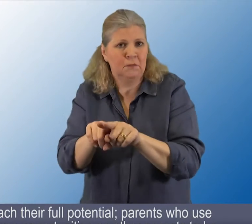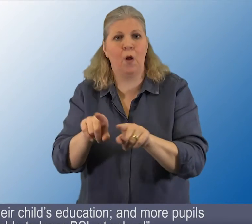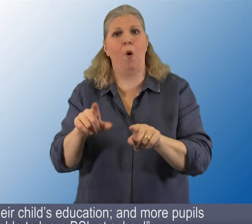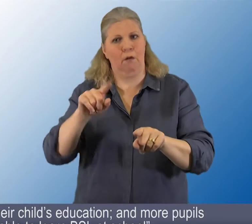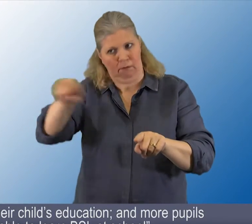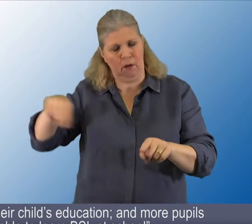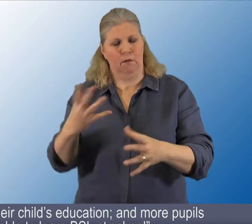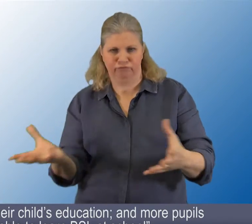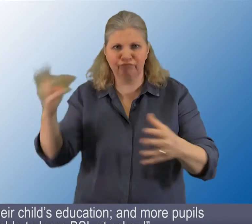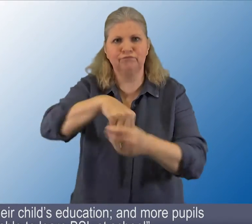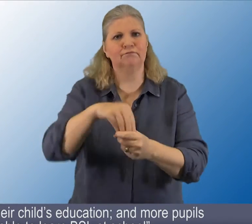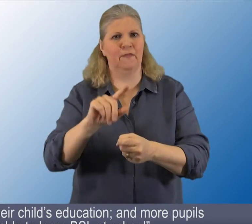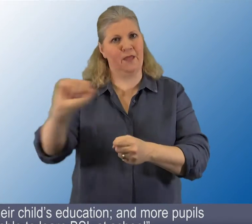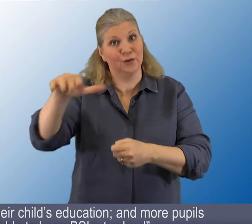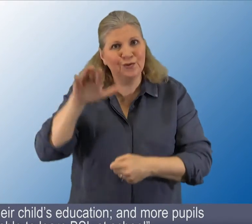will be able to learn BSL at school.